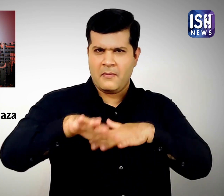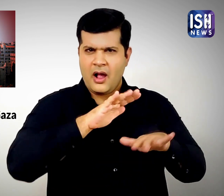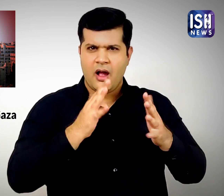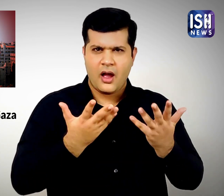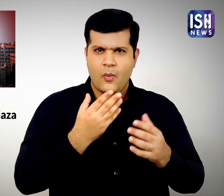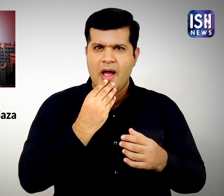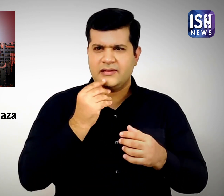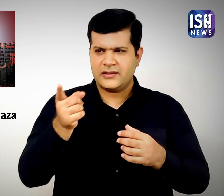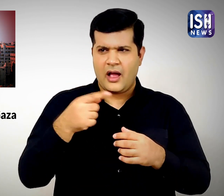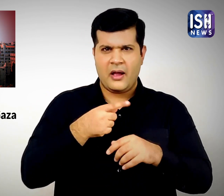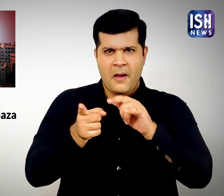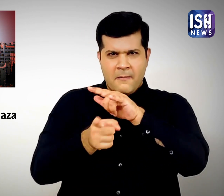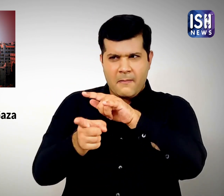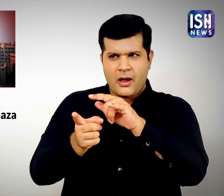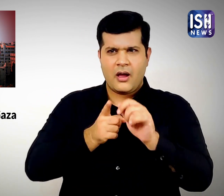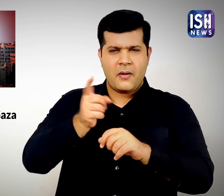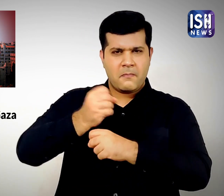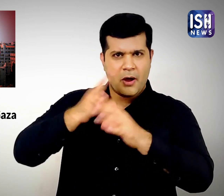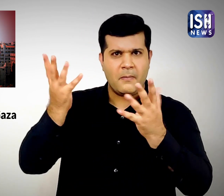which was plotting the attacks on Israel.